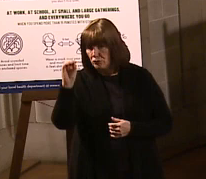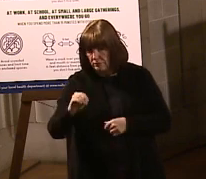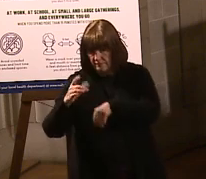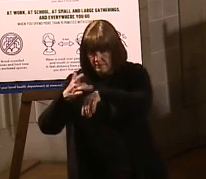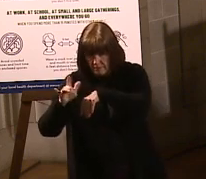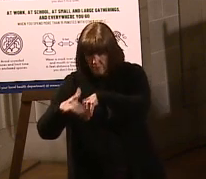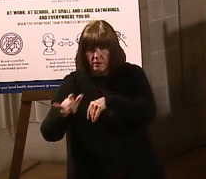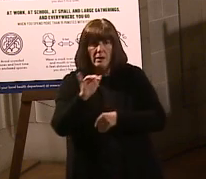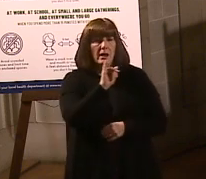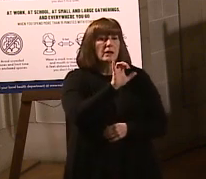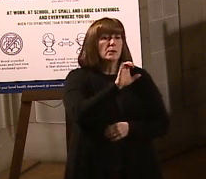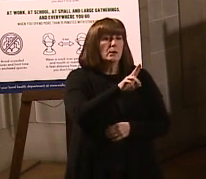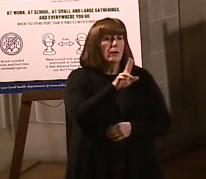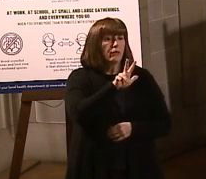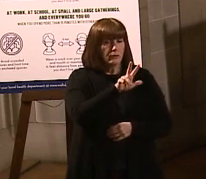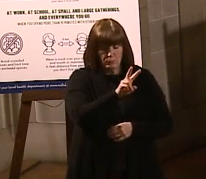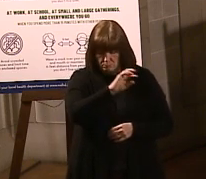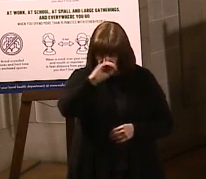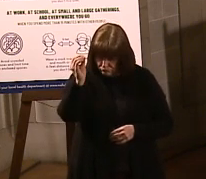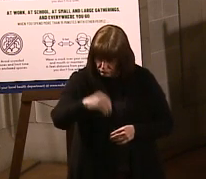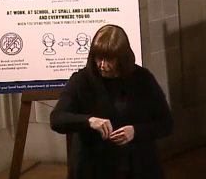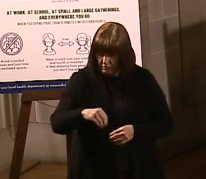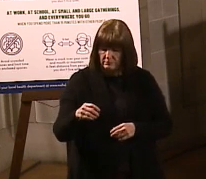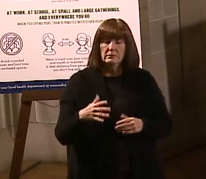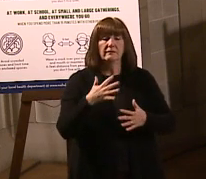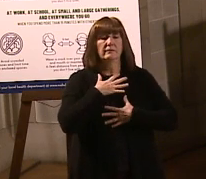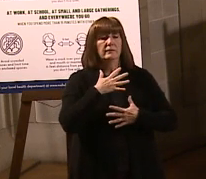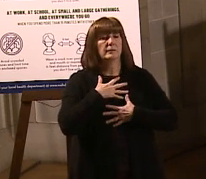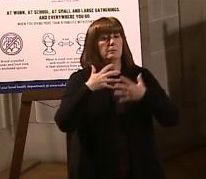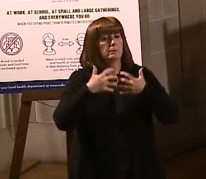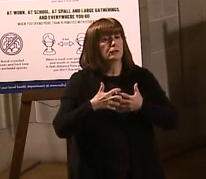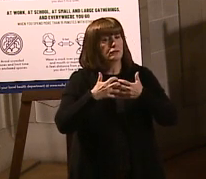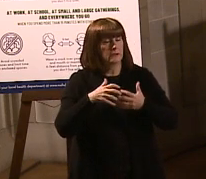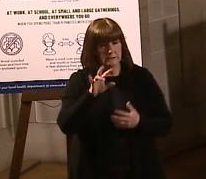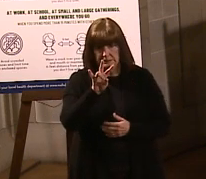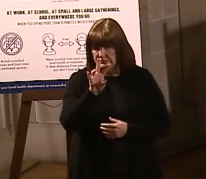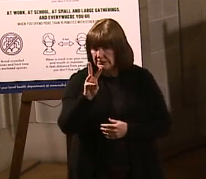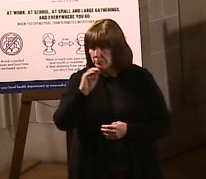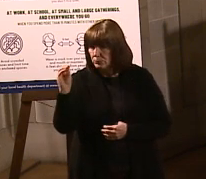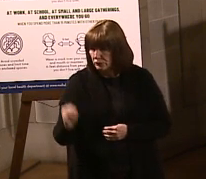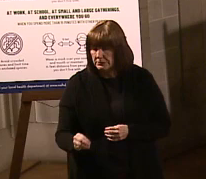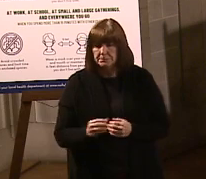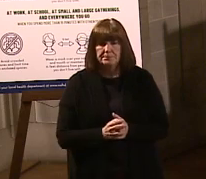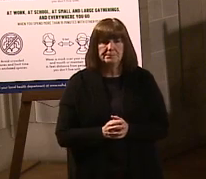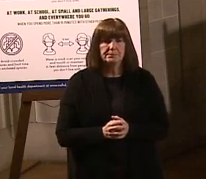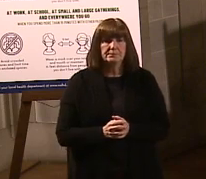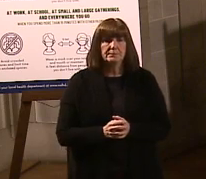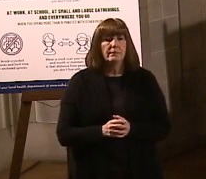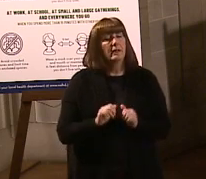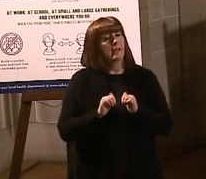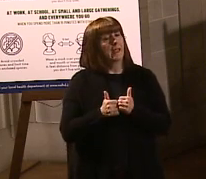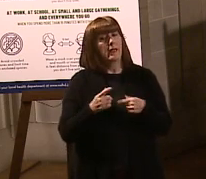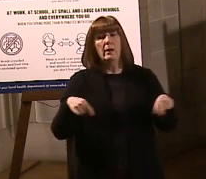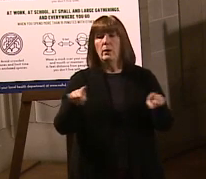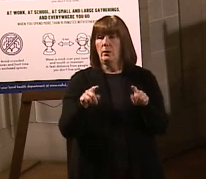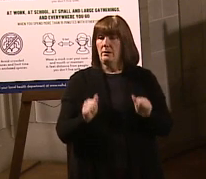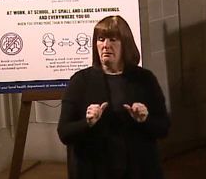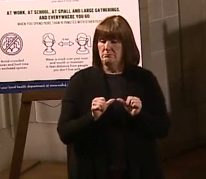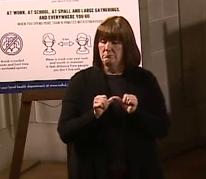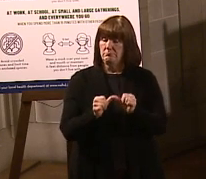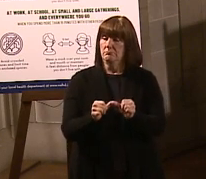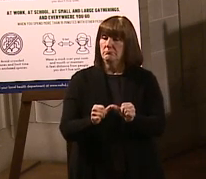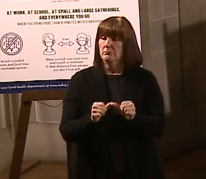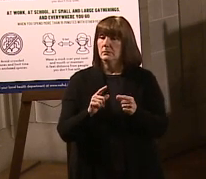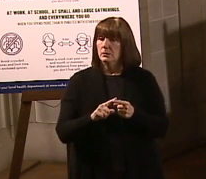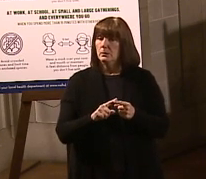ICU bed capacity is at 32%. Our ventilator capacity is at 76%. Another way that people can continue to help